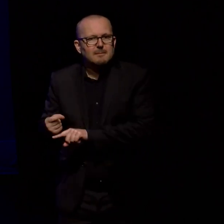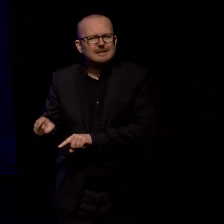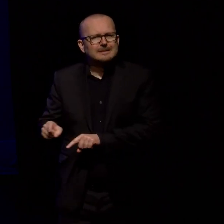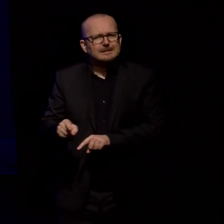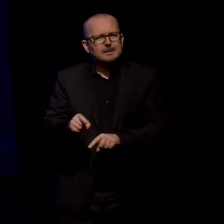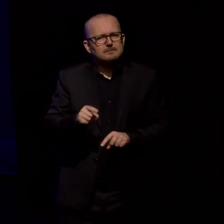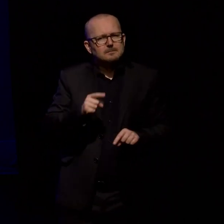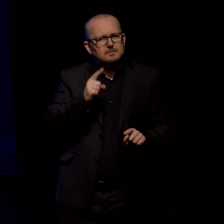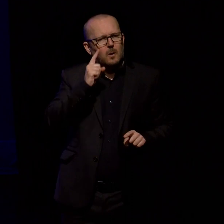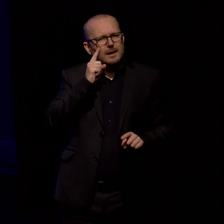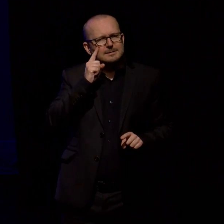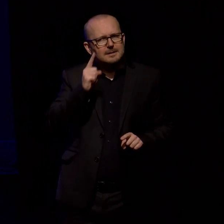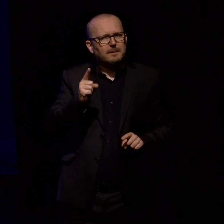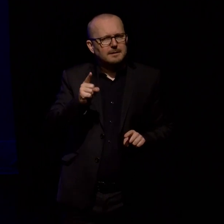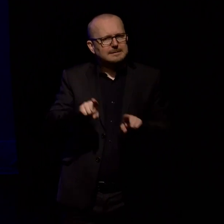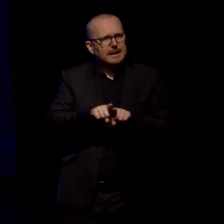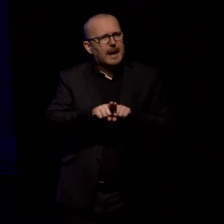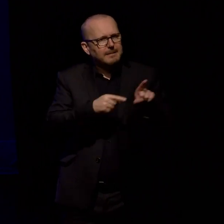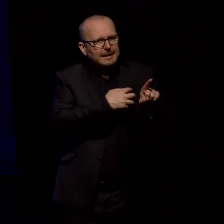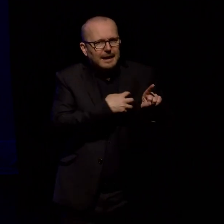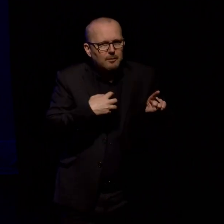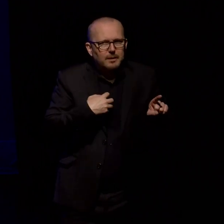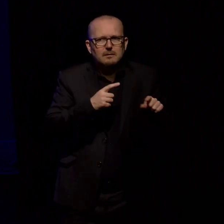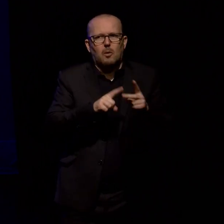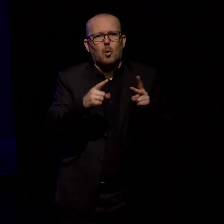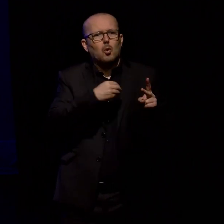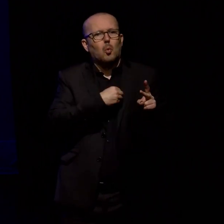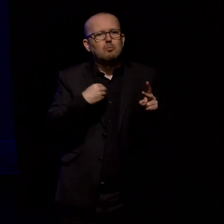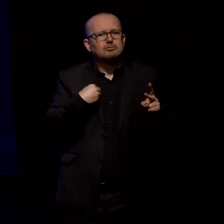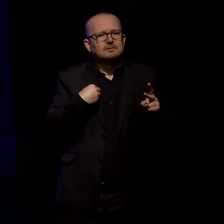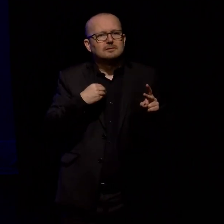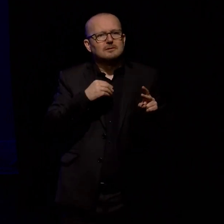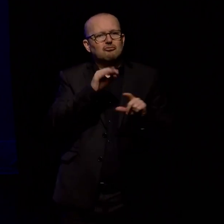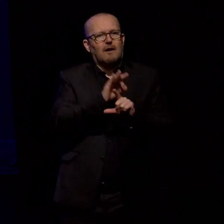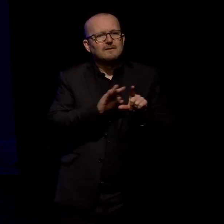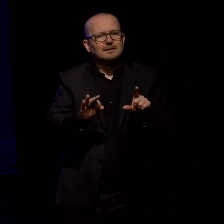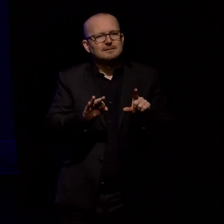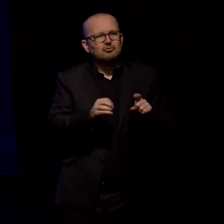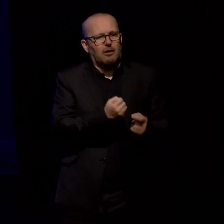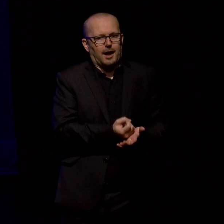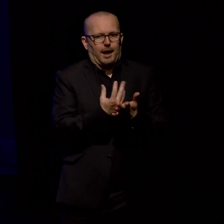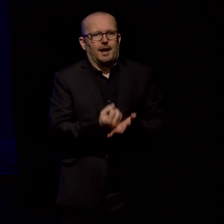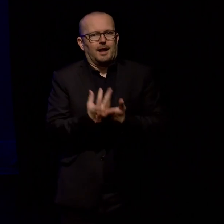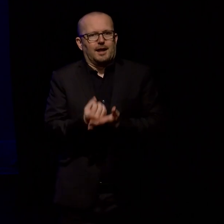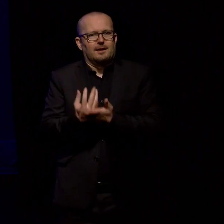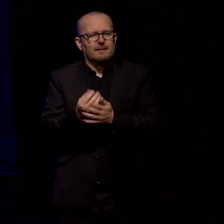see this a lot in both government and in corporate infographics and I think it's usually a mistake